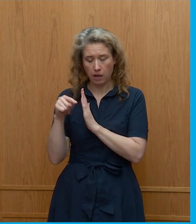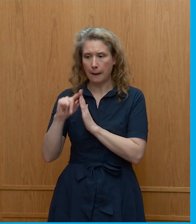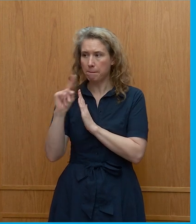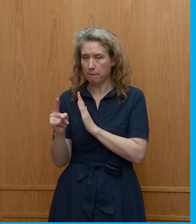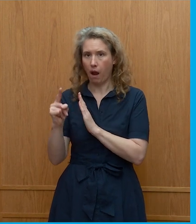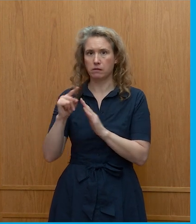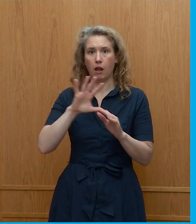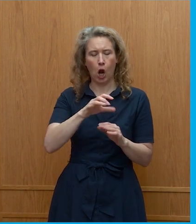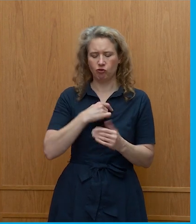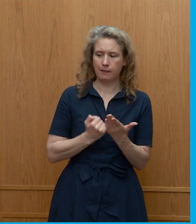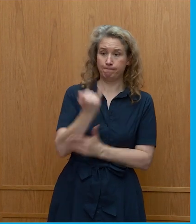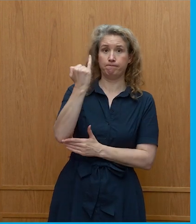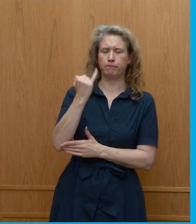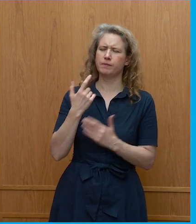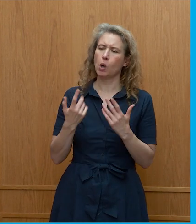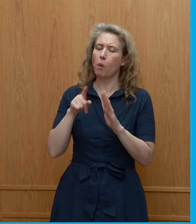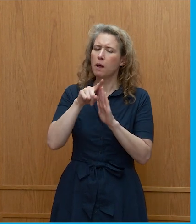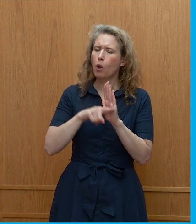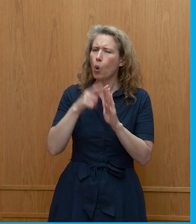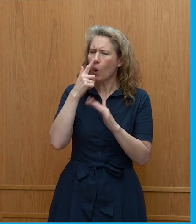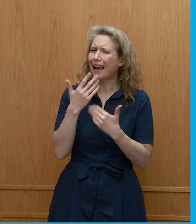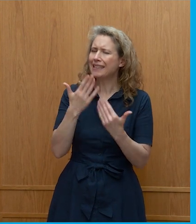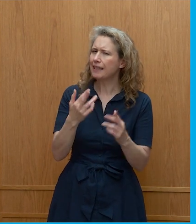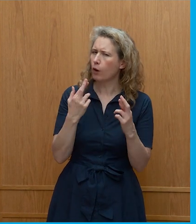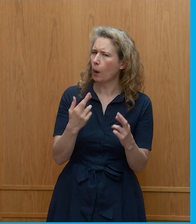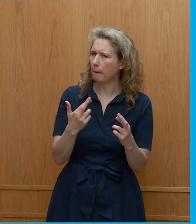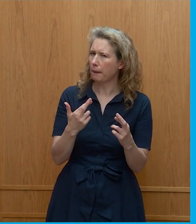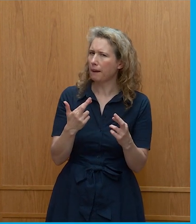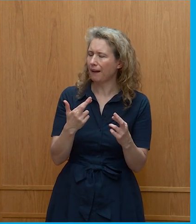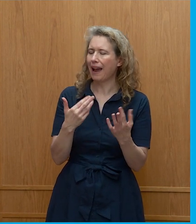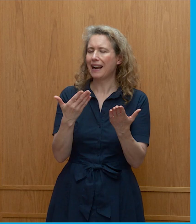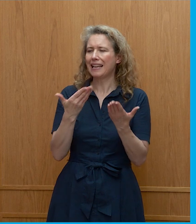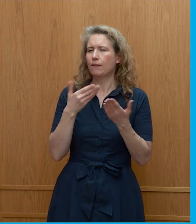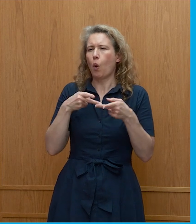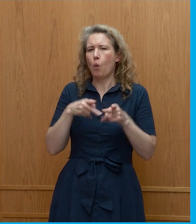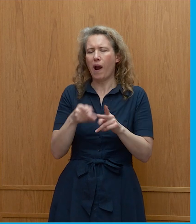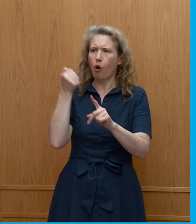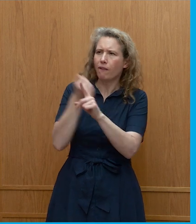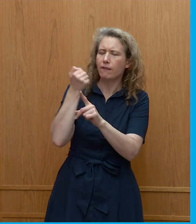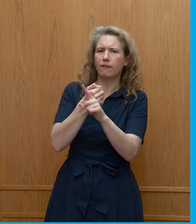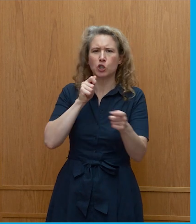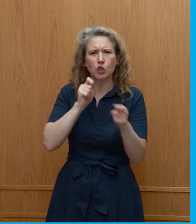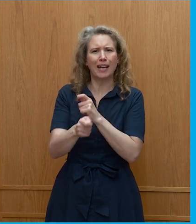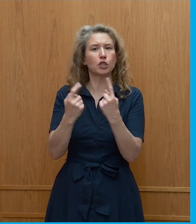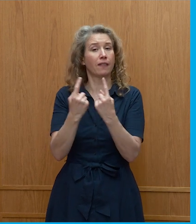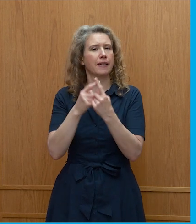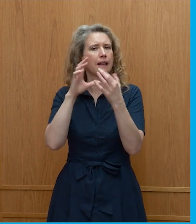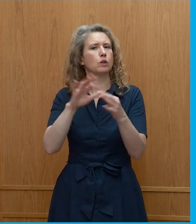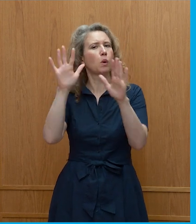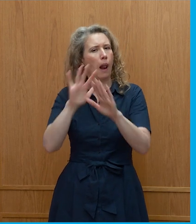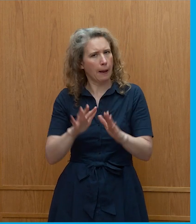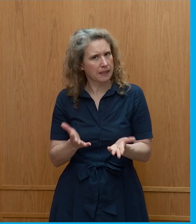hope to people, and it gives you an avenue to do something about climate change. So the